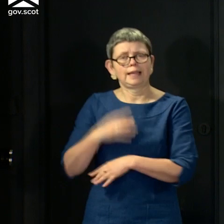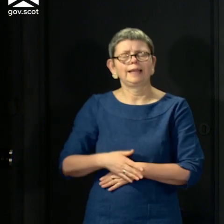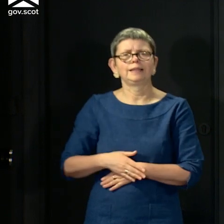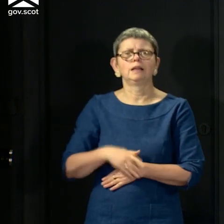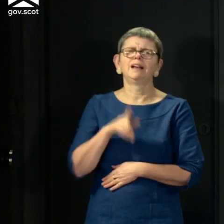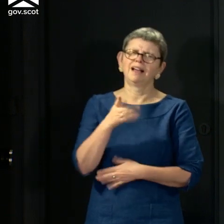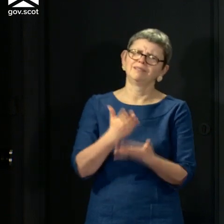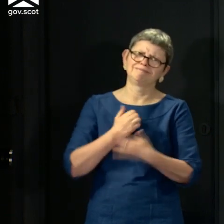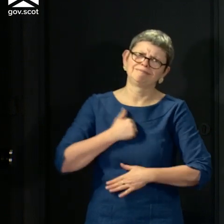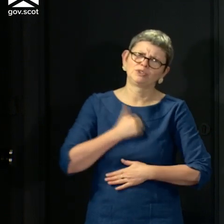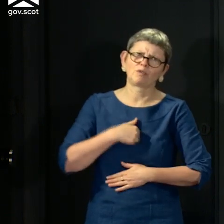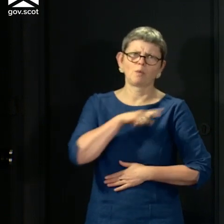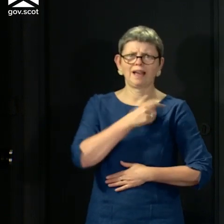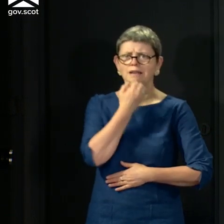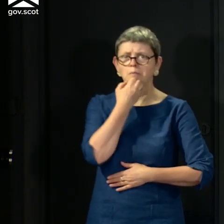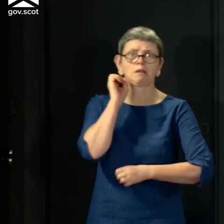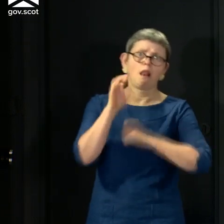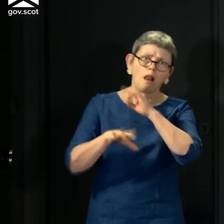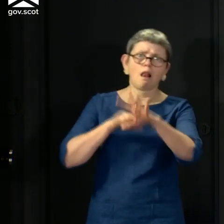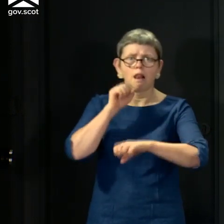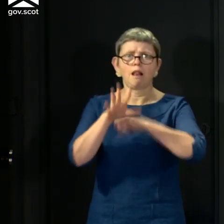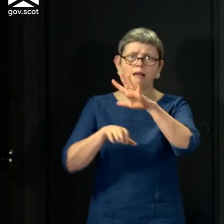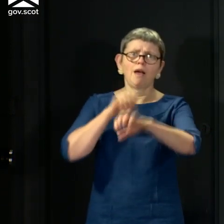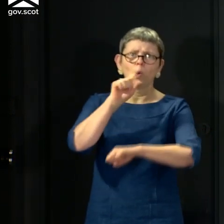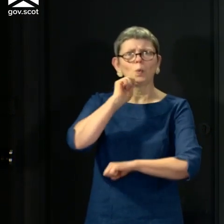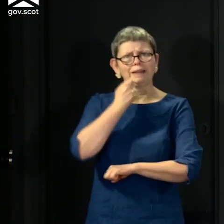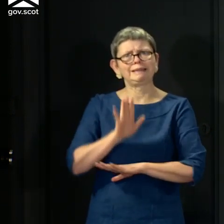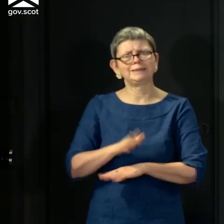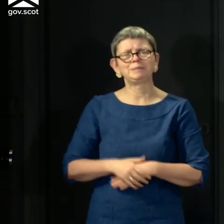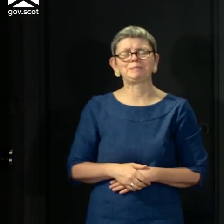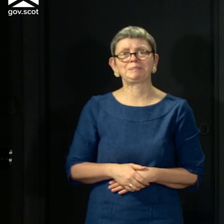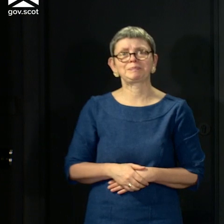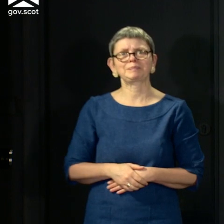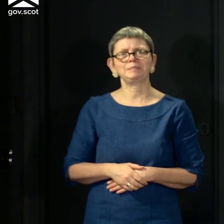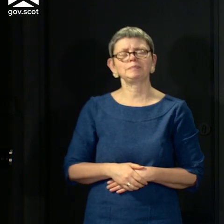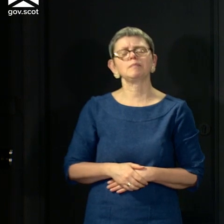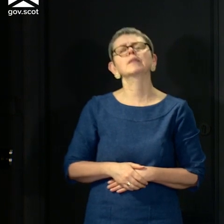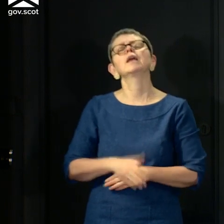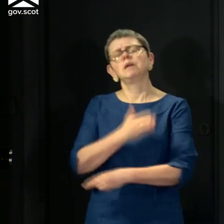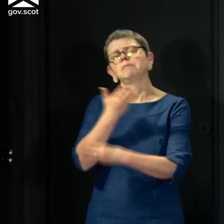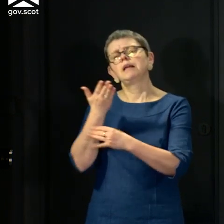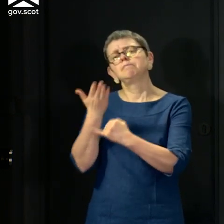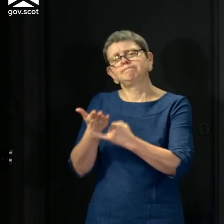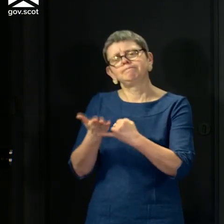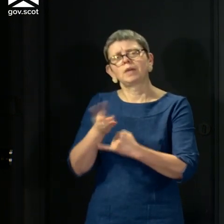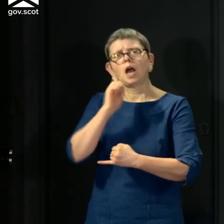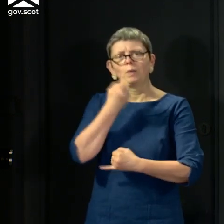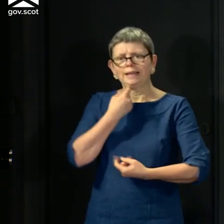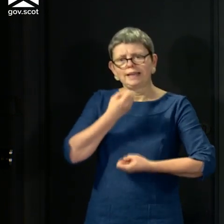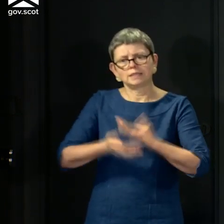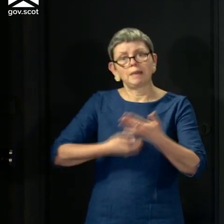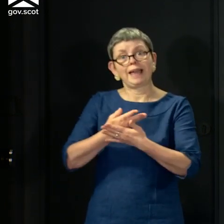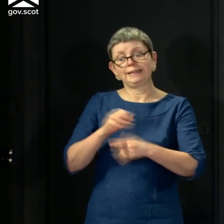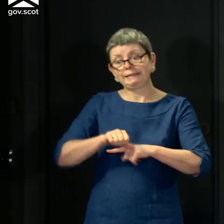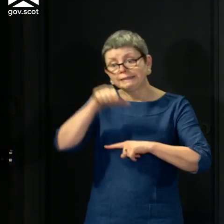number of statistics that I am about to cite for you. And finally, I'll set out the next steps we're going to take